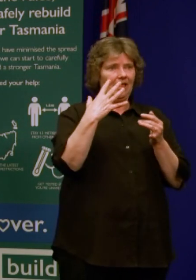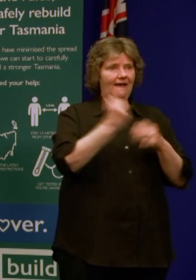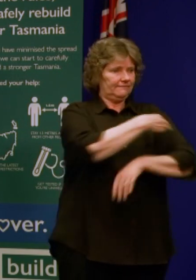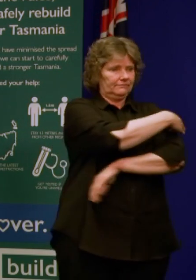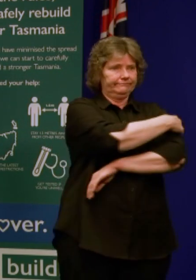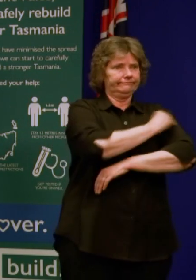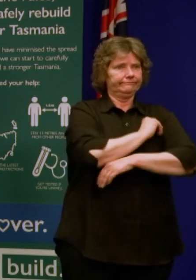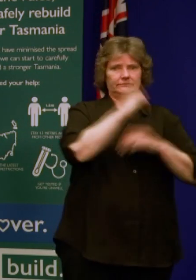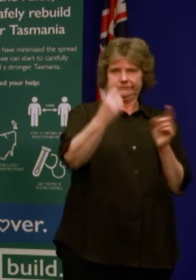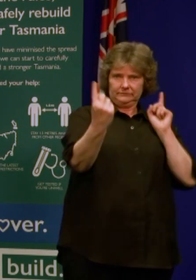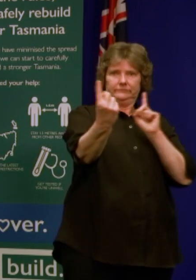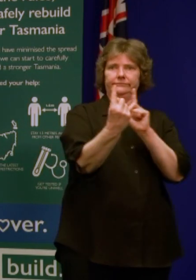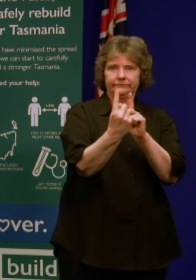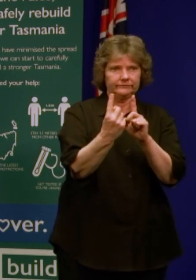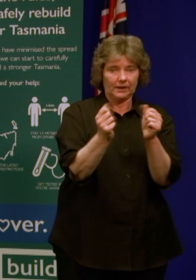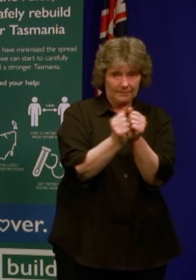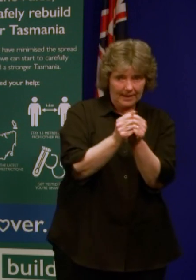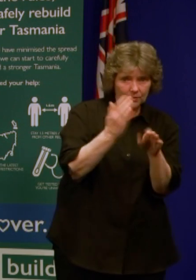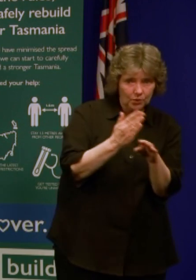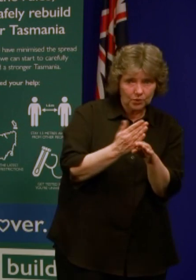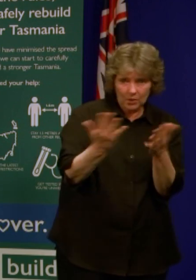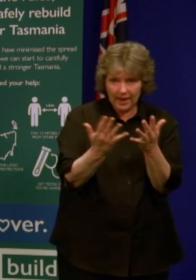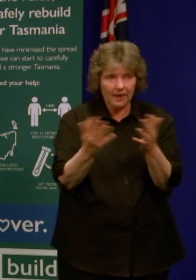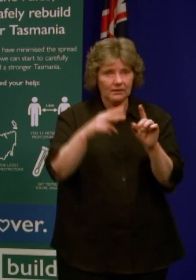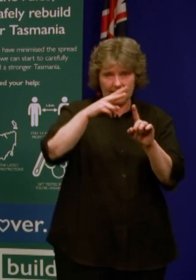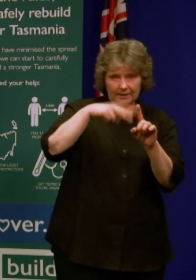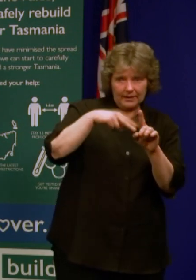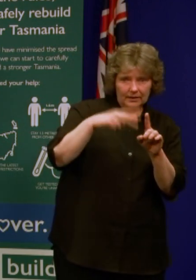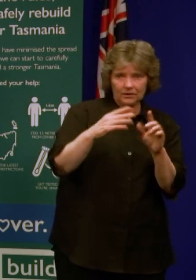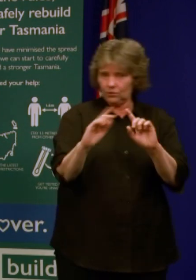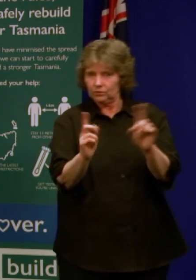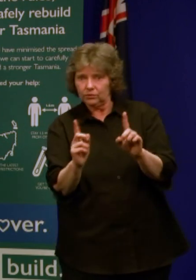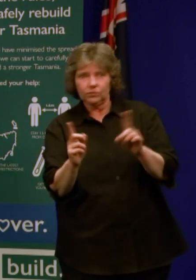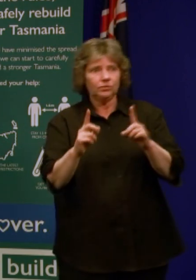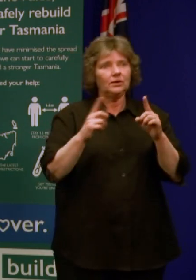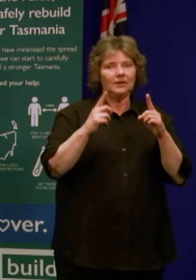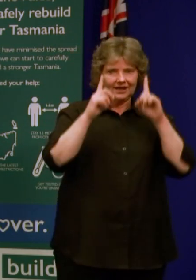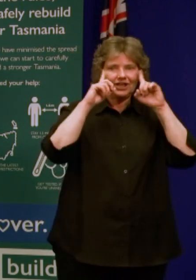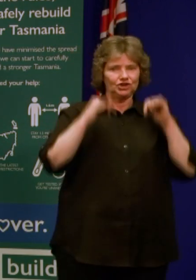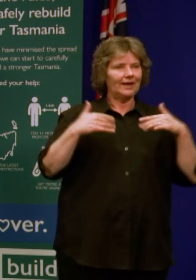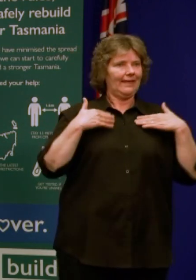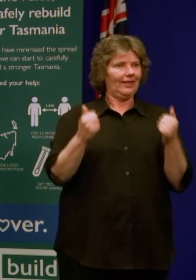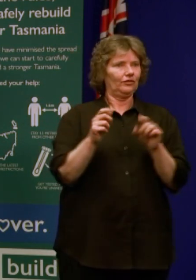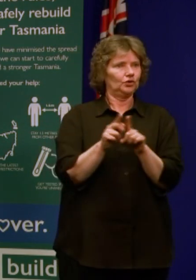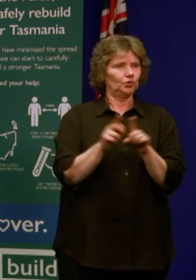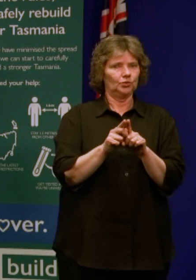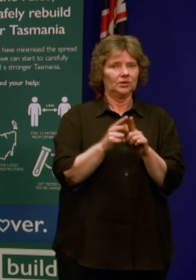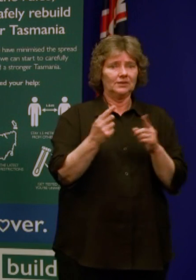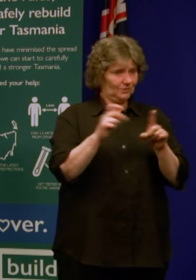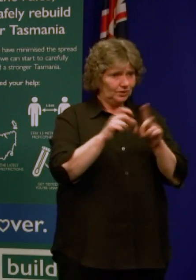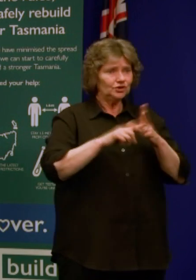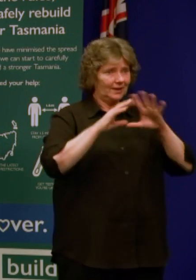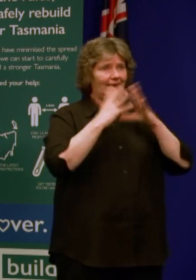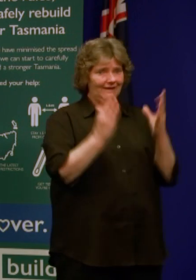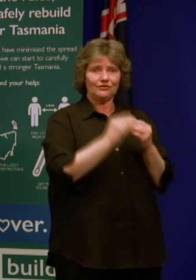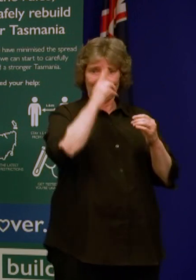right paperwork, they've got the right applications, and there are actually some of those health checks as well. So we're doing all we can to make sure we do protect